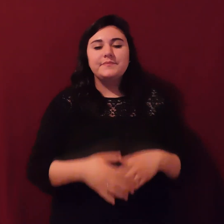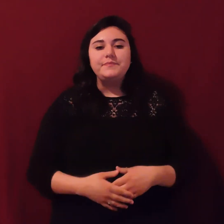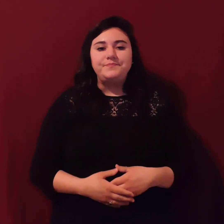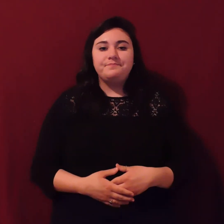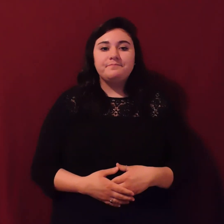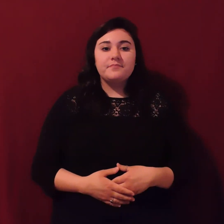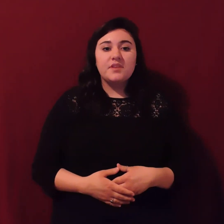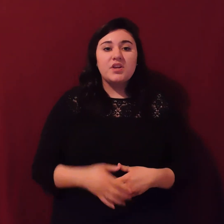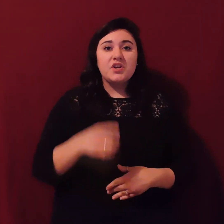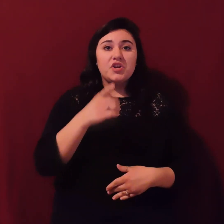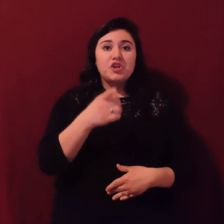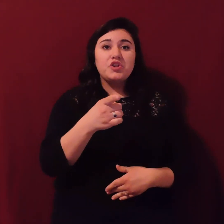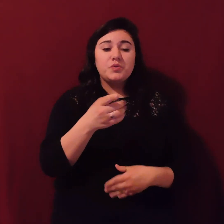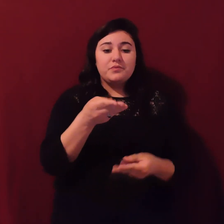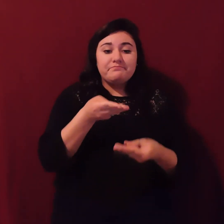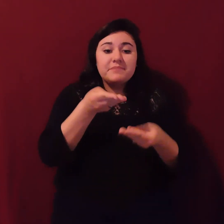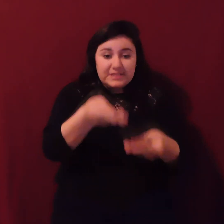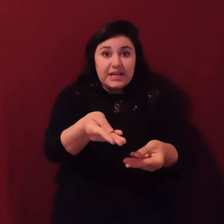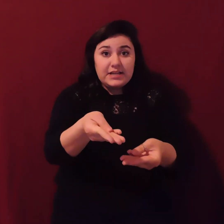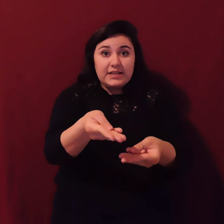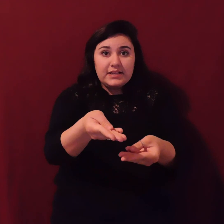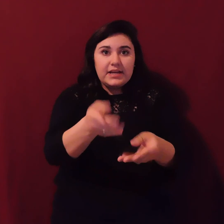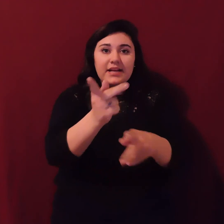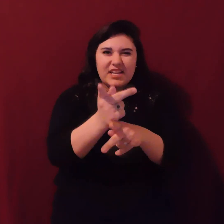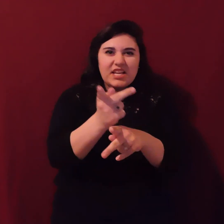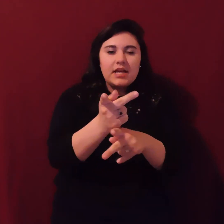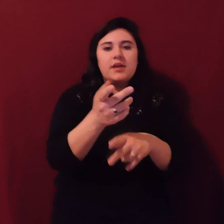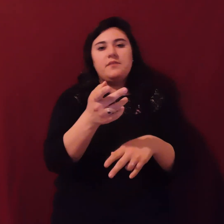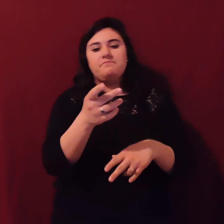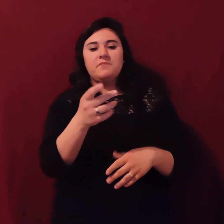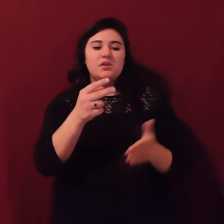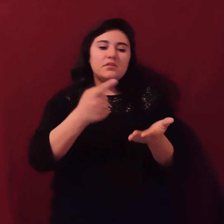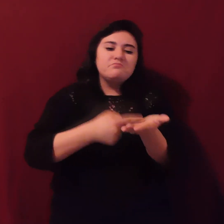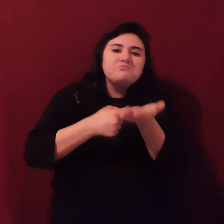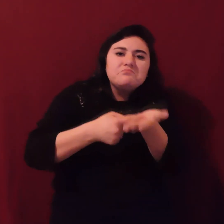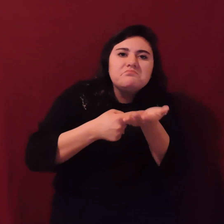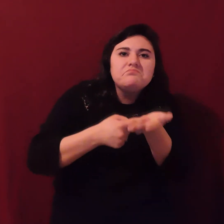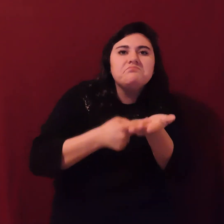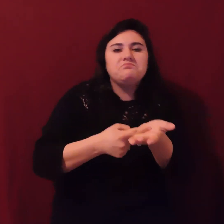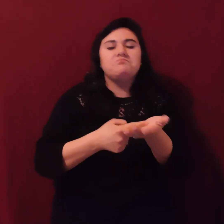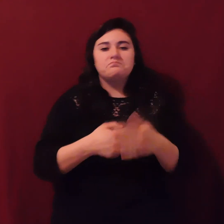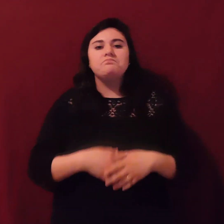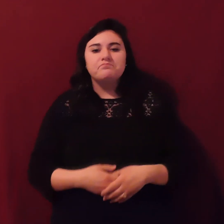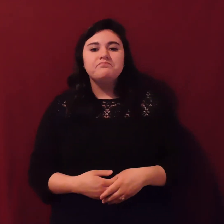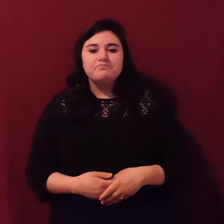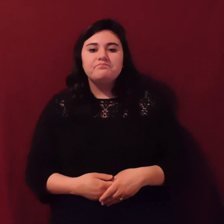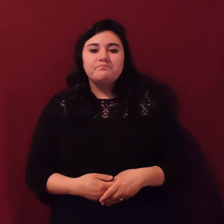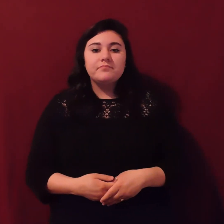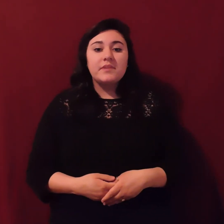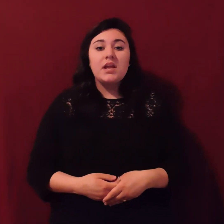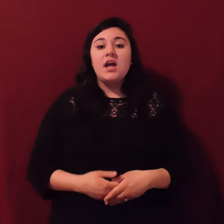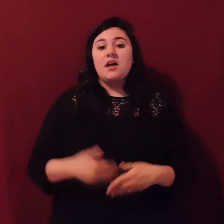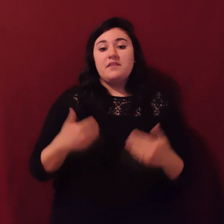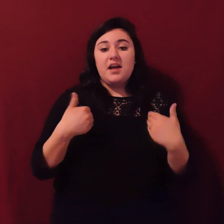you. And then I have also printed out that price list that I was referring to. And there's all the details on that.